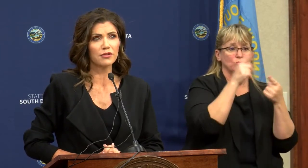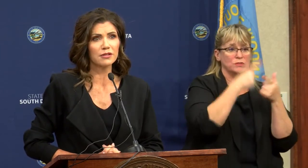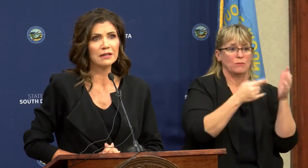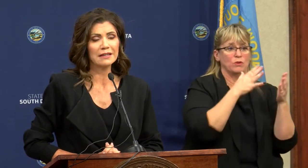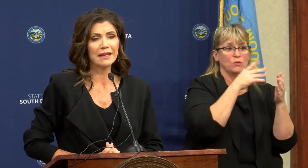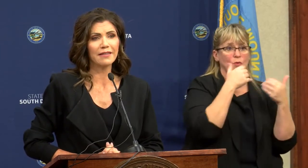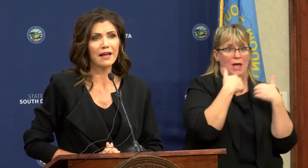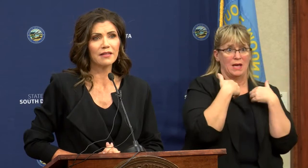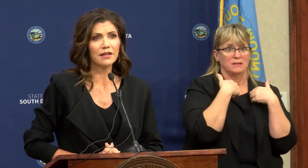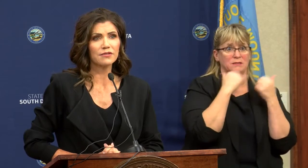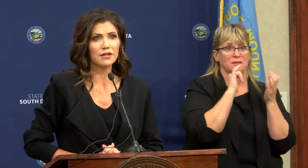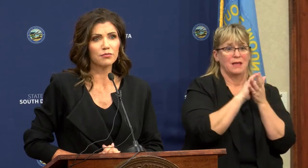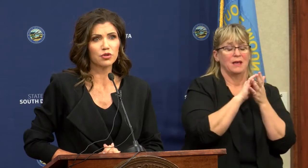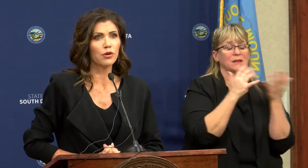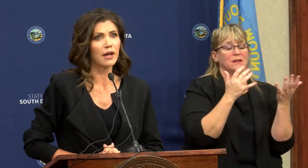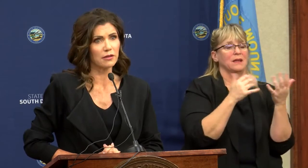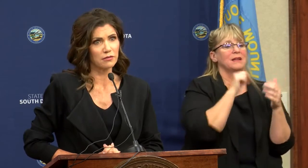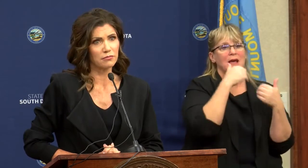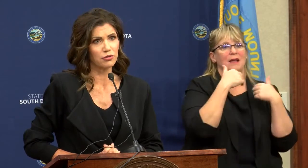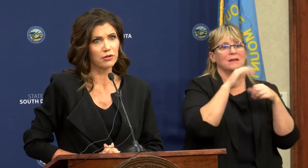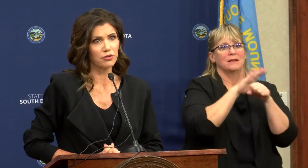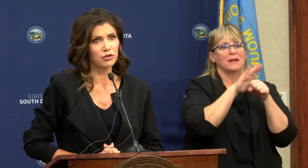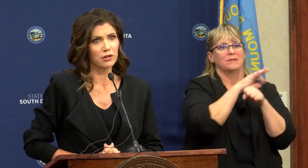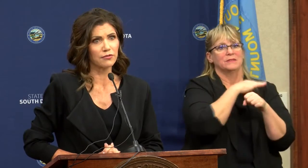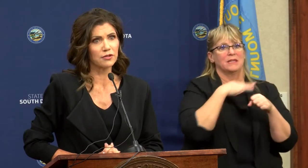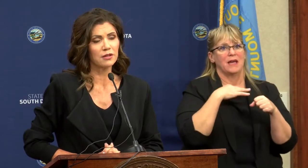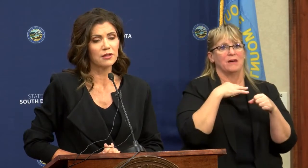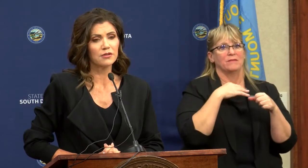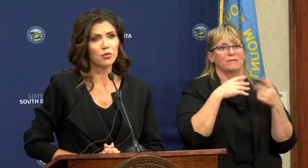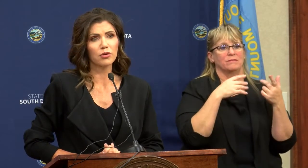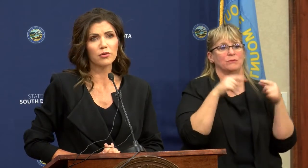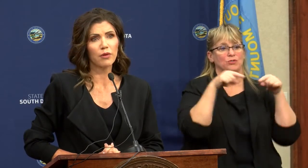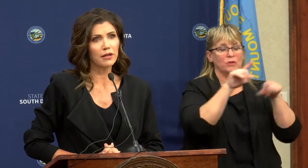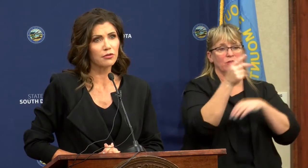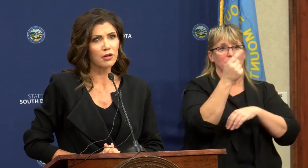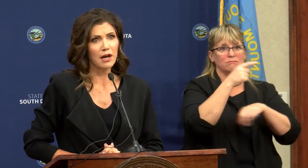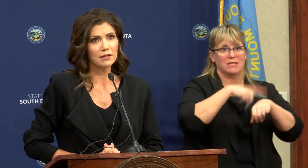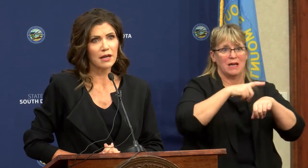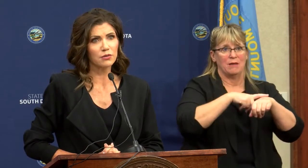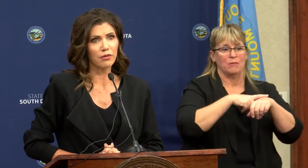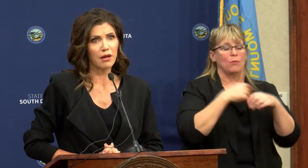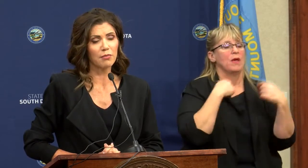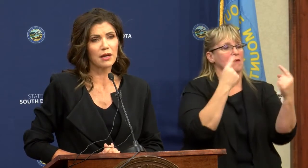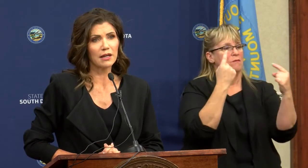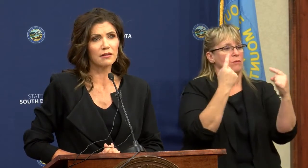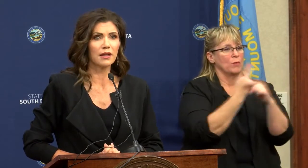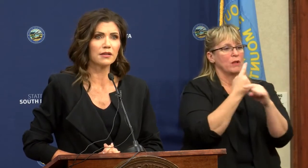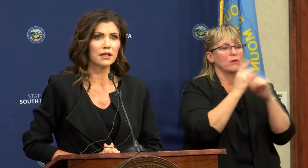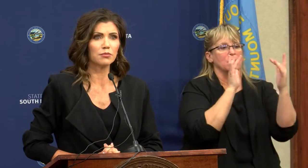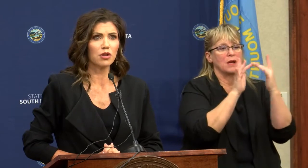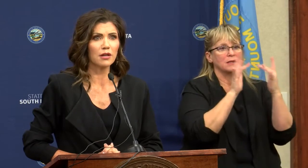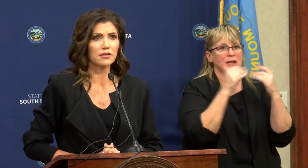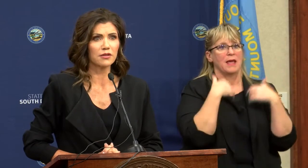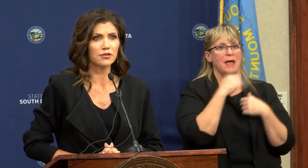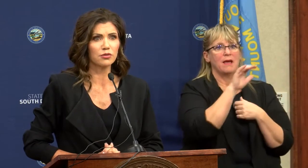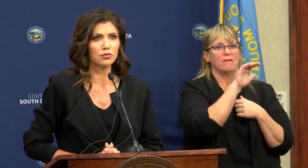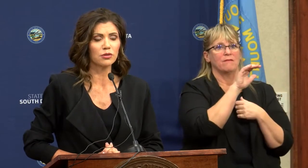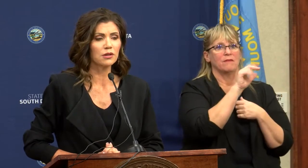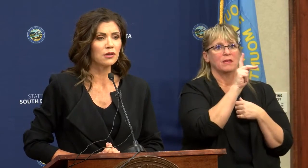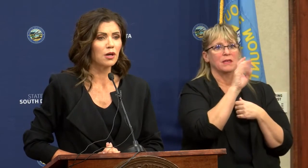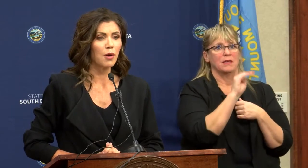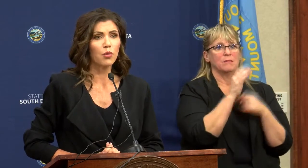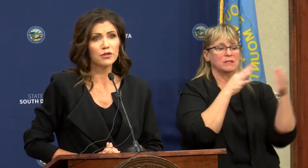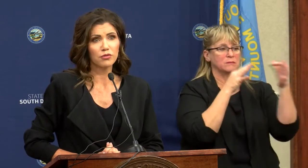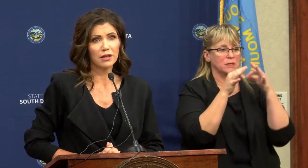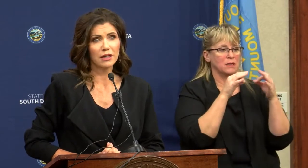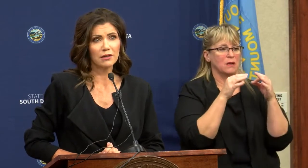caught the virus and that leaves them shorthanded during their shifts. So we're in regular contact with them and I can let Kim talk to this too